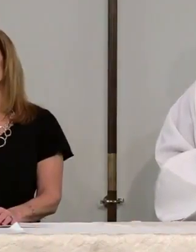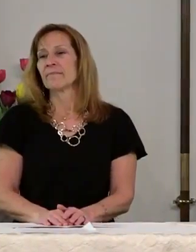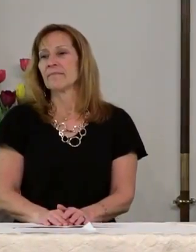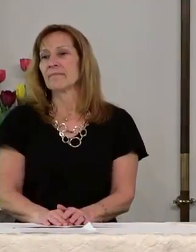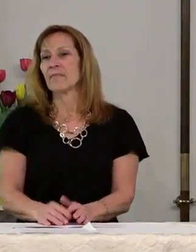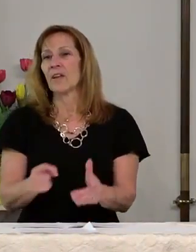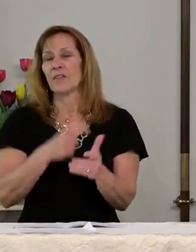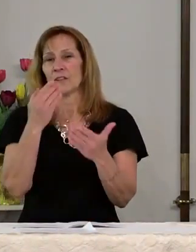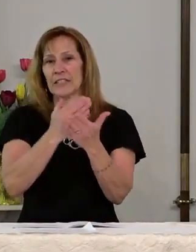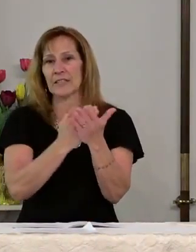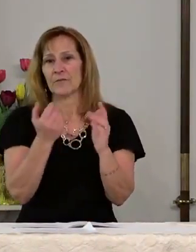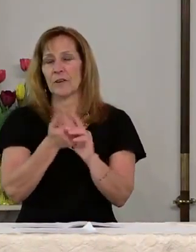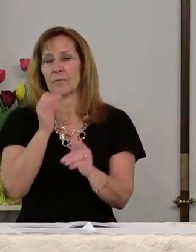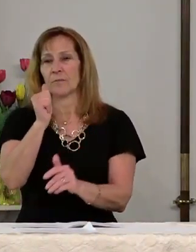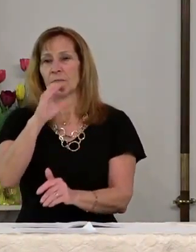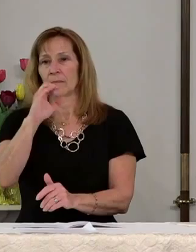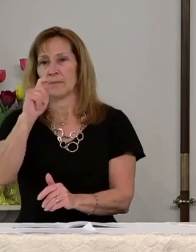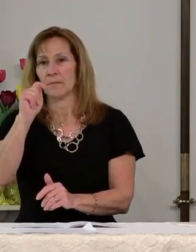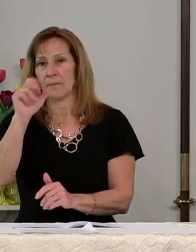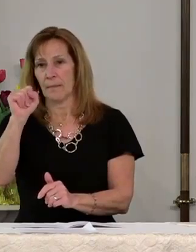A reading from Acts.